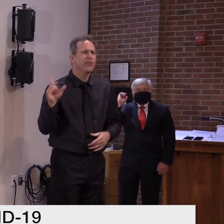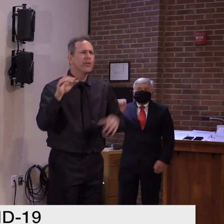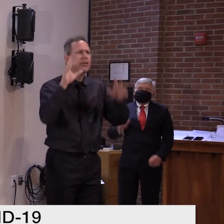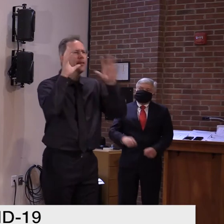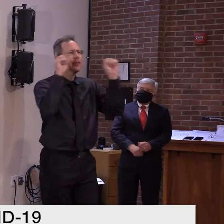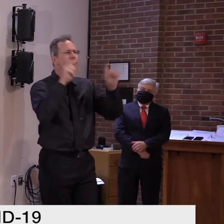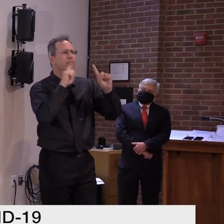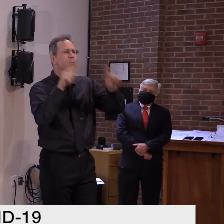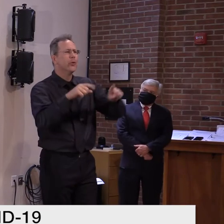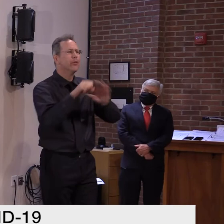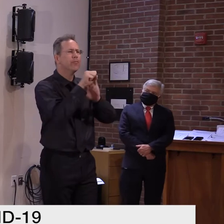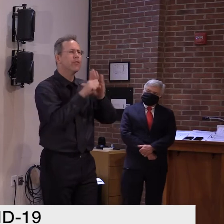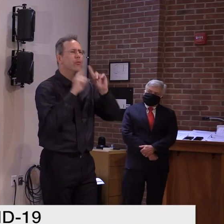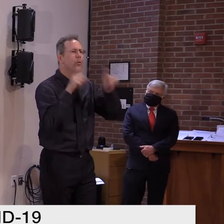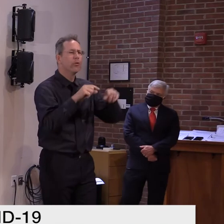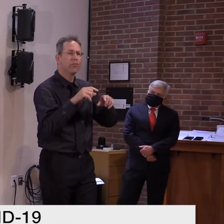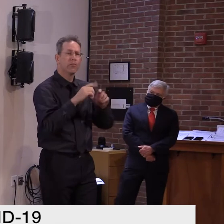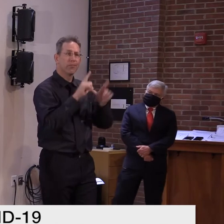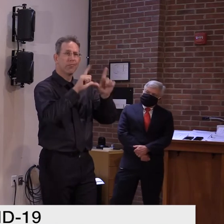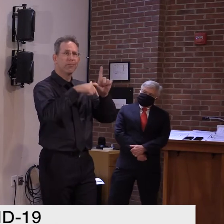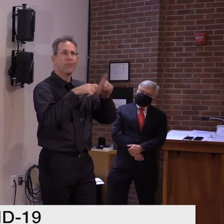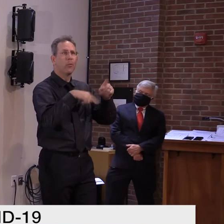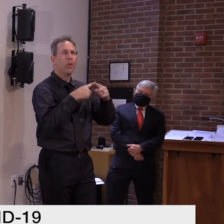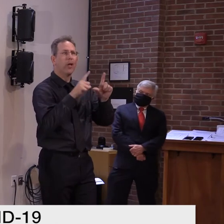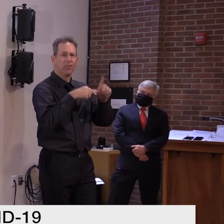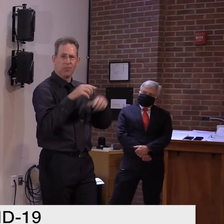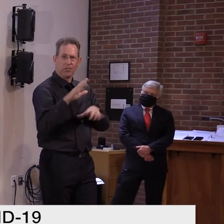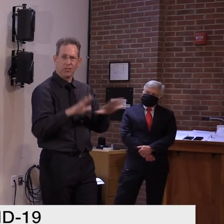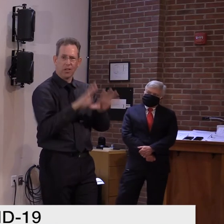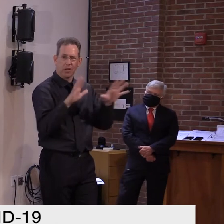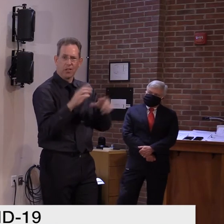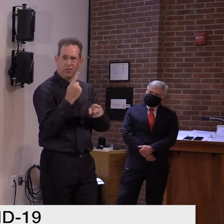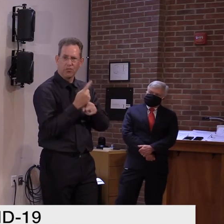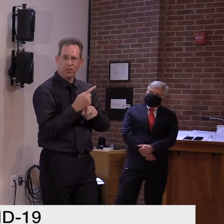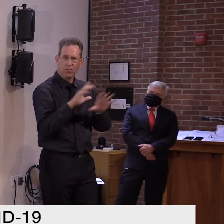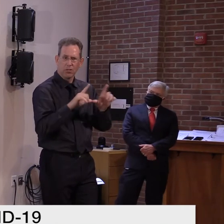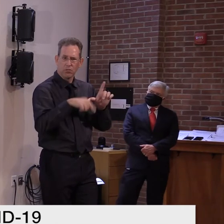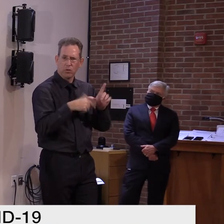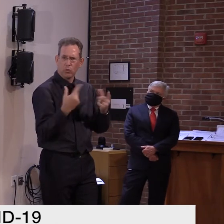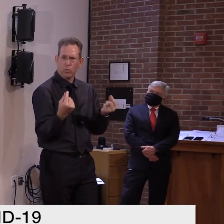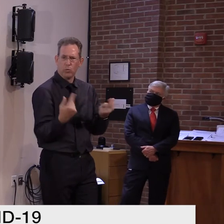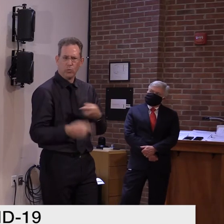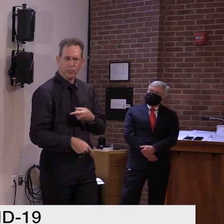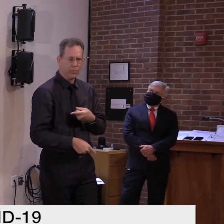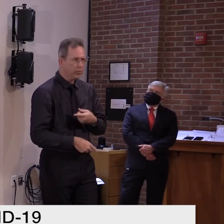this is an extension of the executive order, uh, that, uh, I'm, I, I'll sign today.